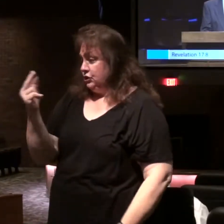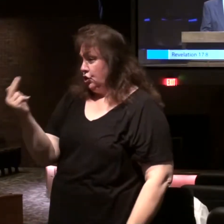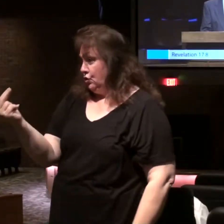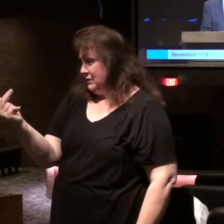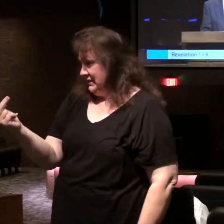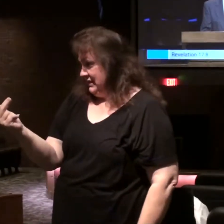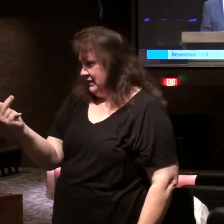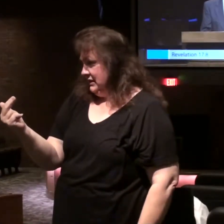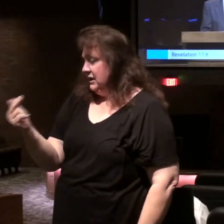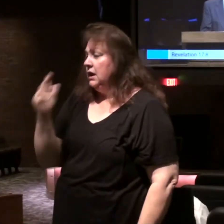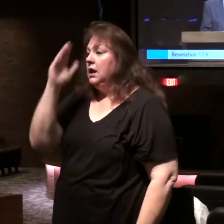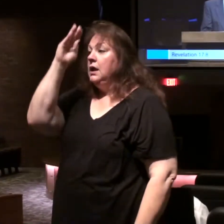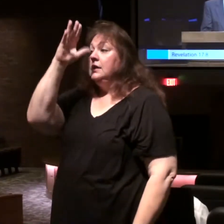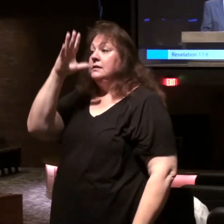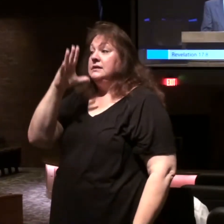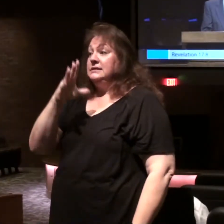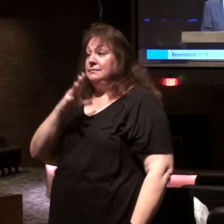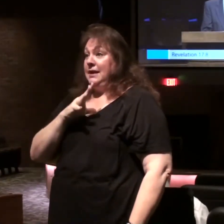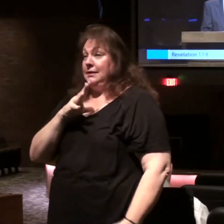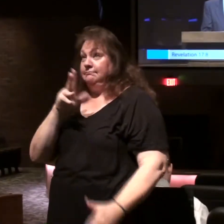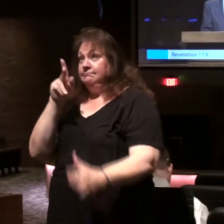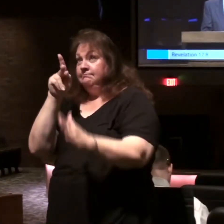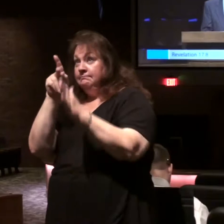this man is slain